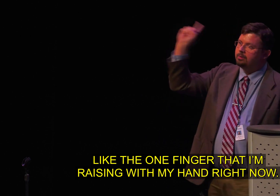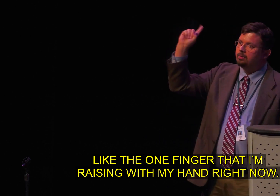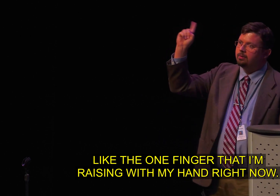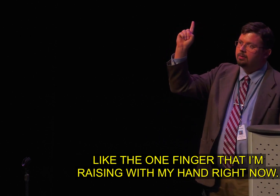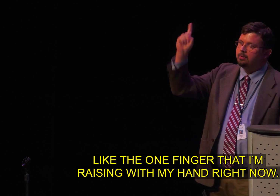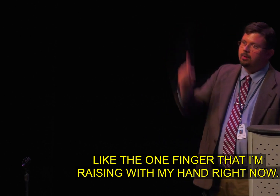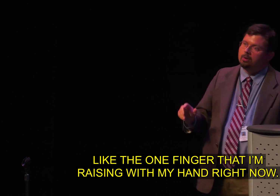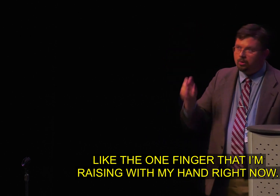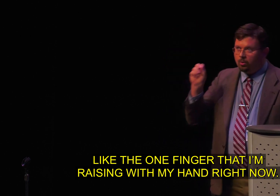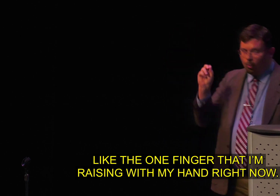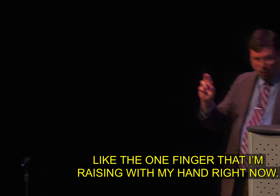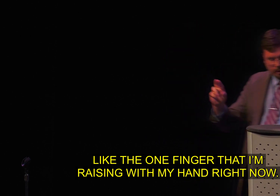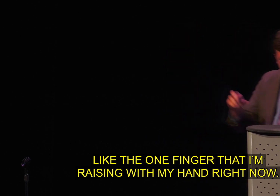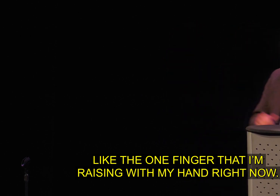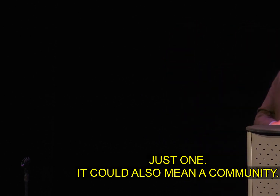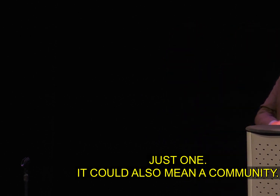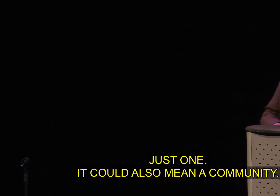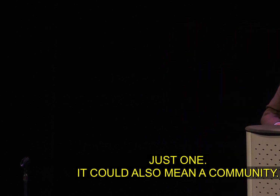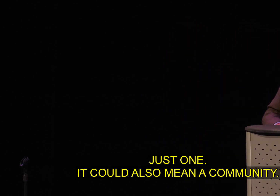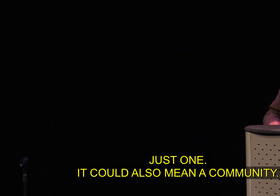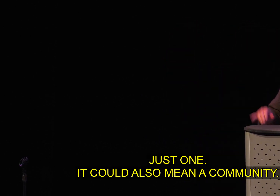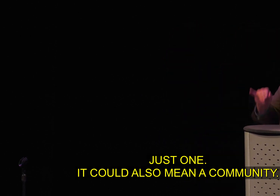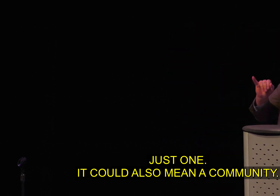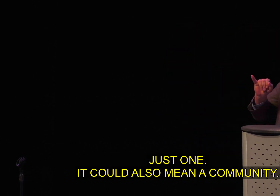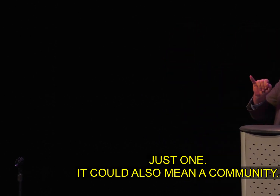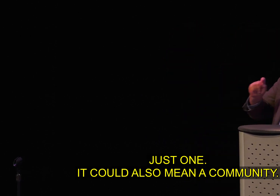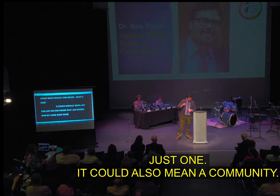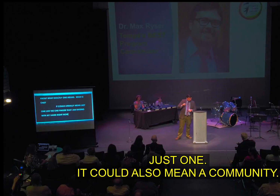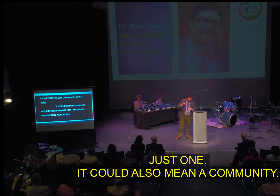Like the one finger that I'm raising with my hand right now, just one.